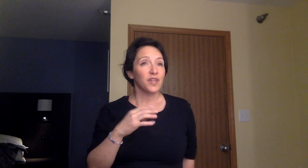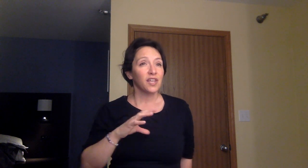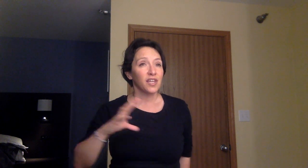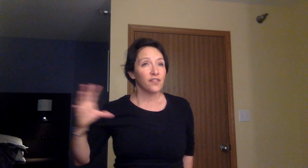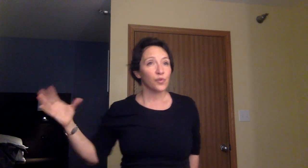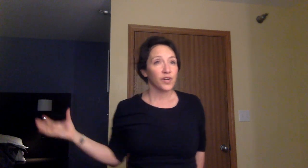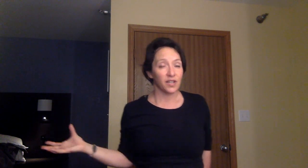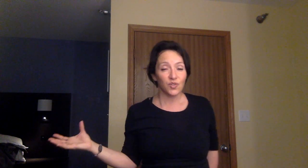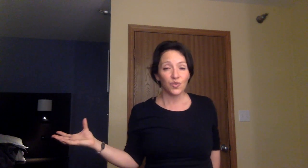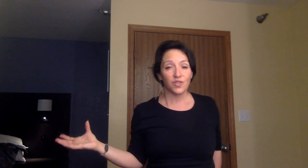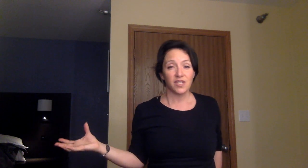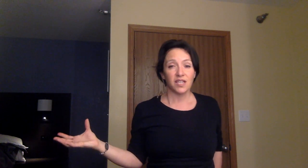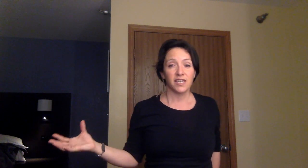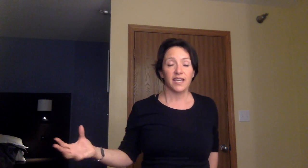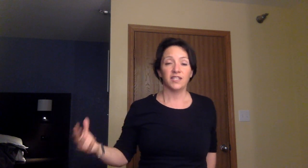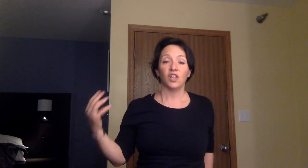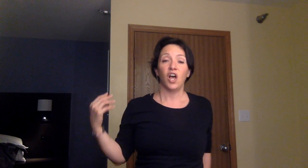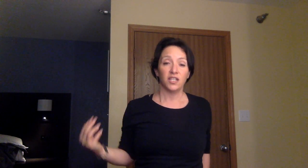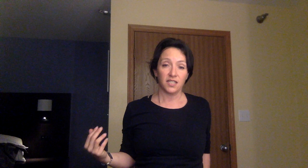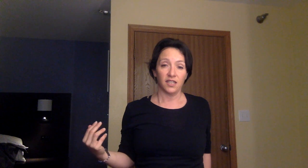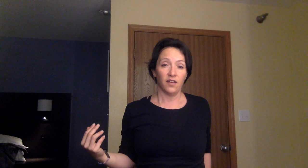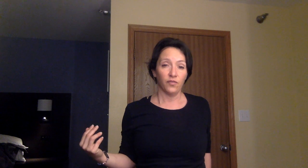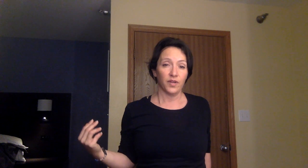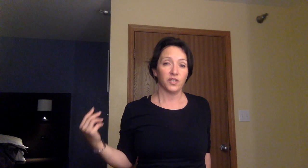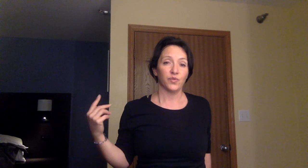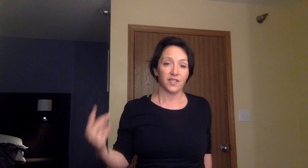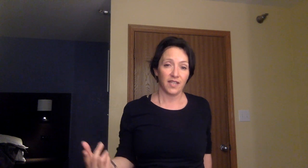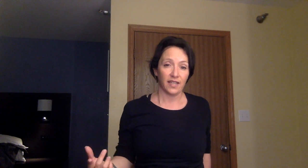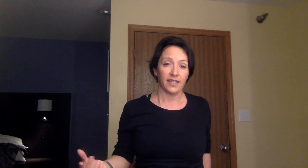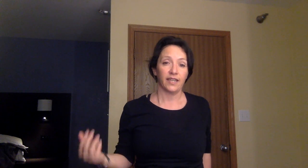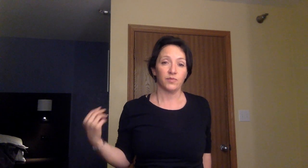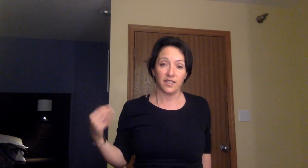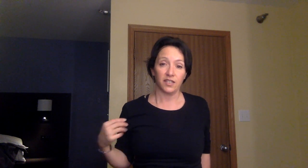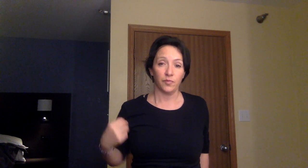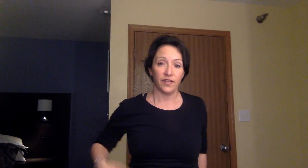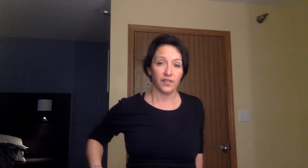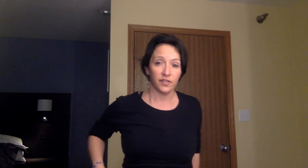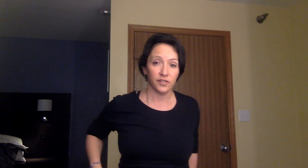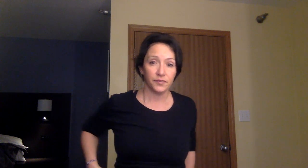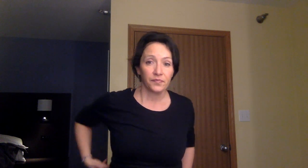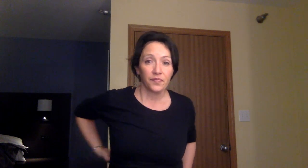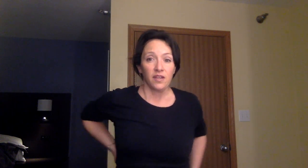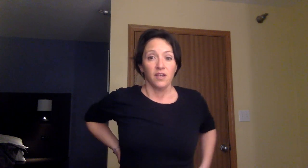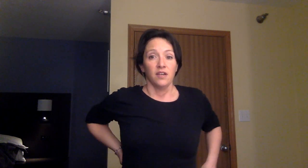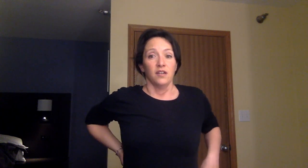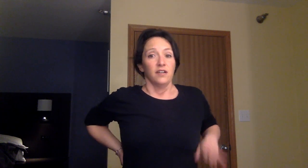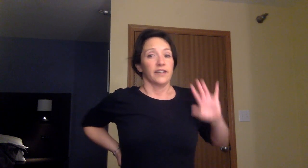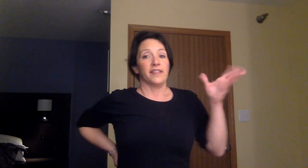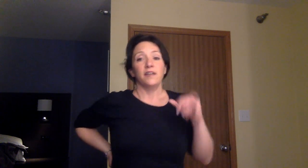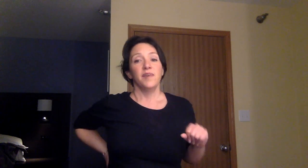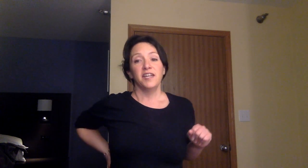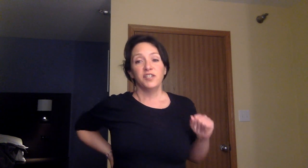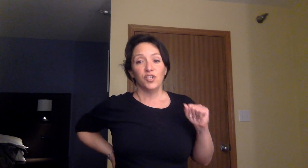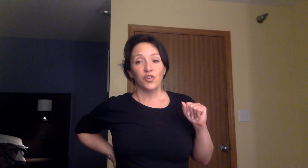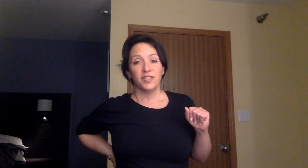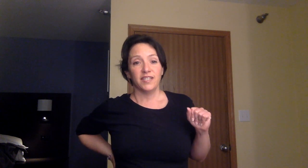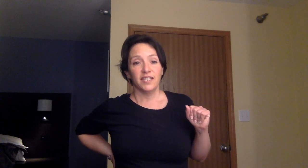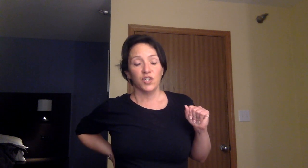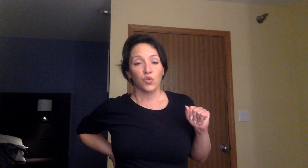speaking. Everyone else who's attending has lost a loved one who is cycling and was killed by a vehicle. Okay, then I'm headed to New York City to